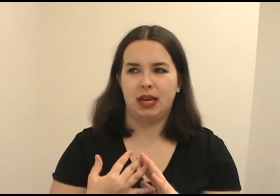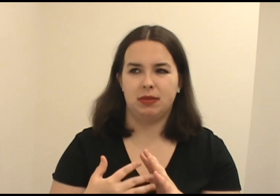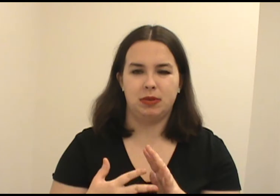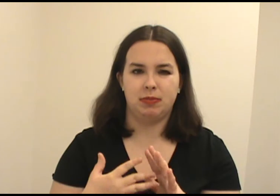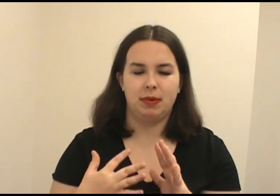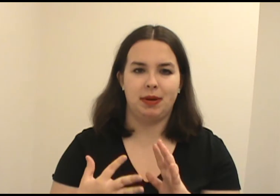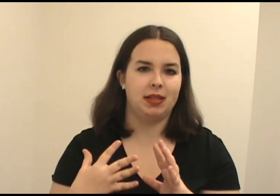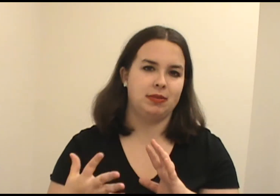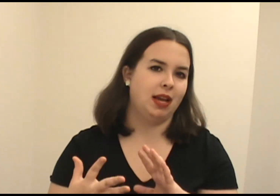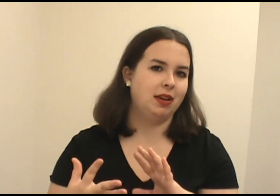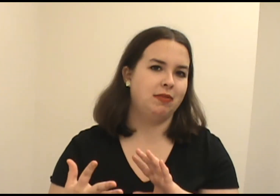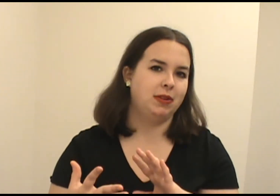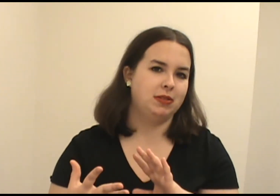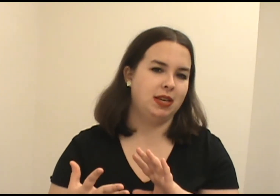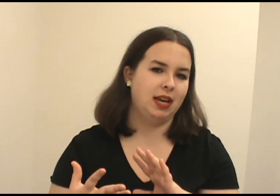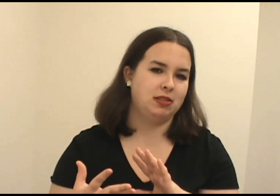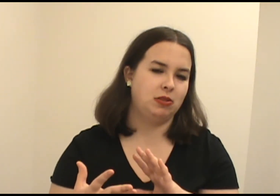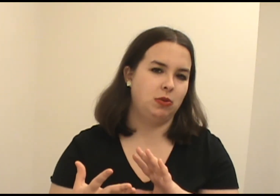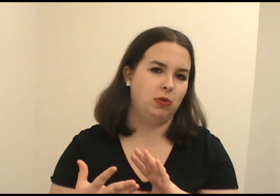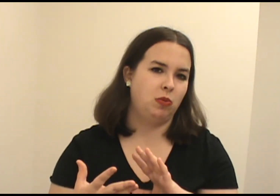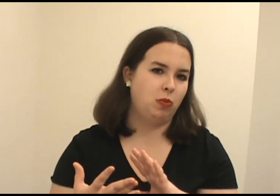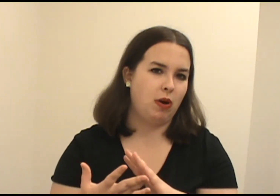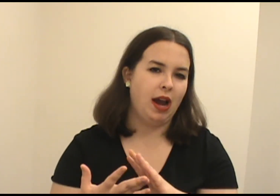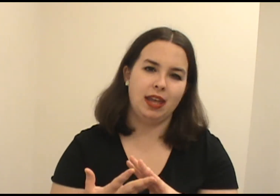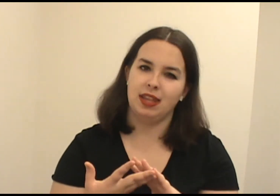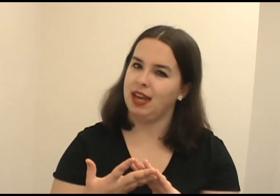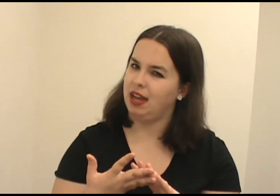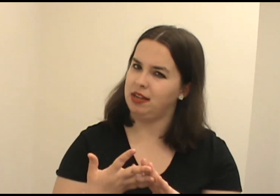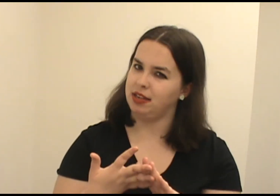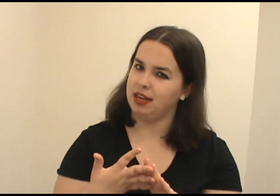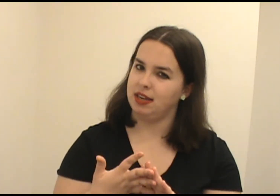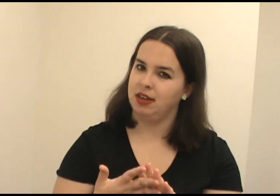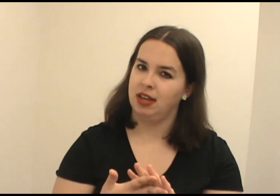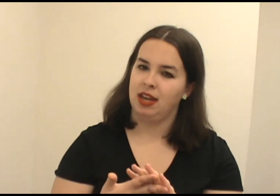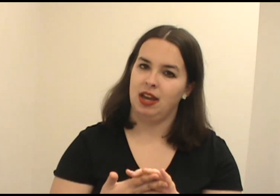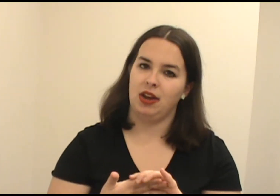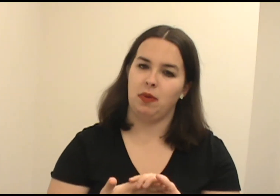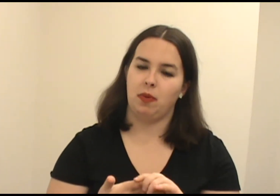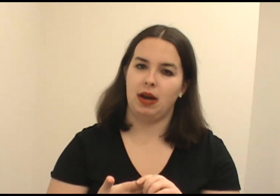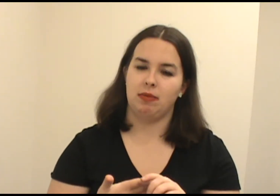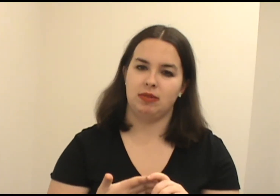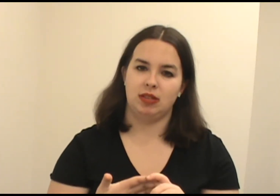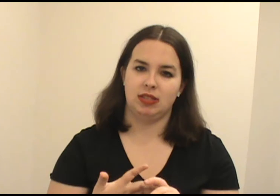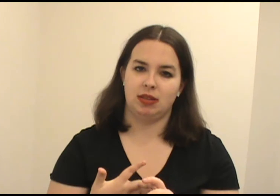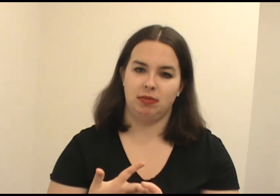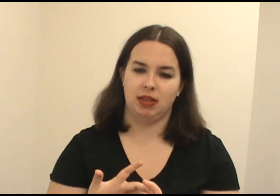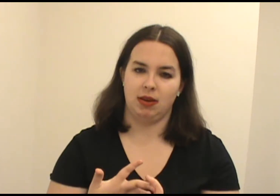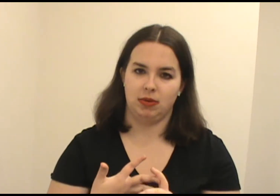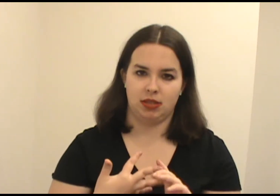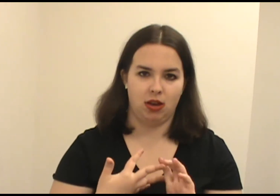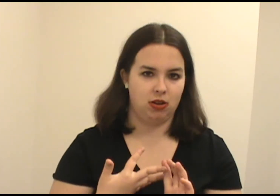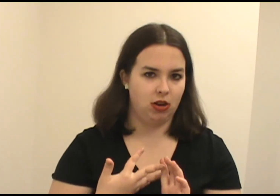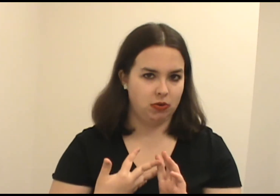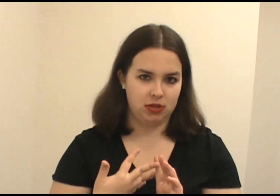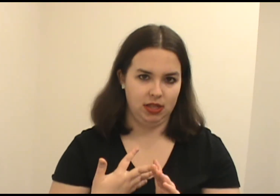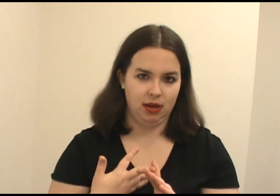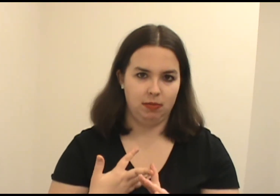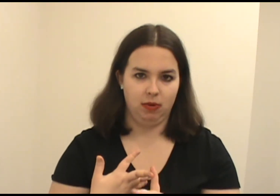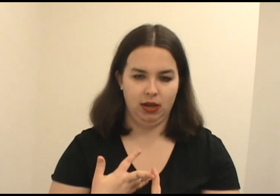that was one part that was kind of confusing as to why they held it and why was it something that was unknown to them when